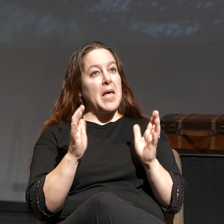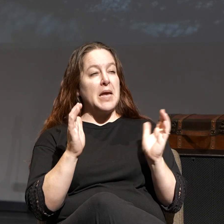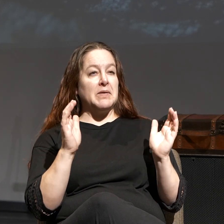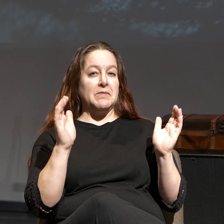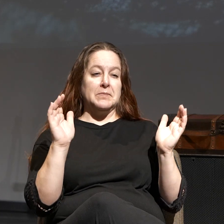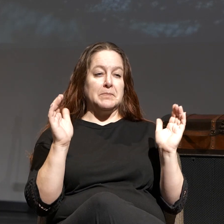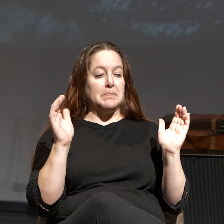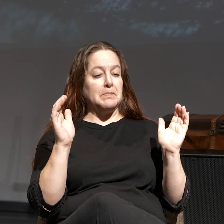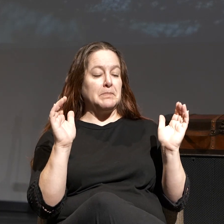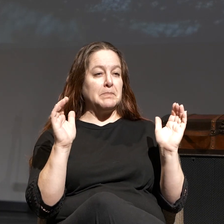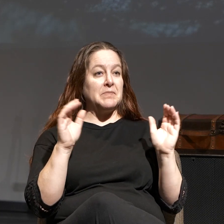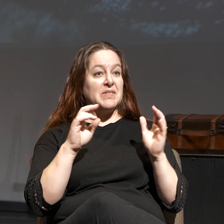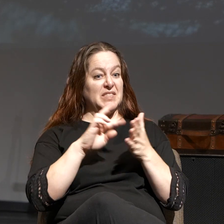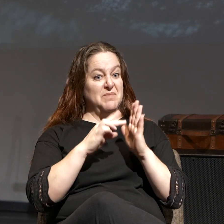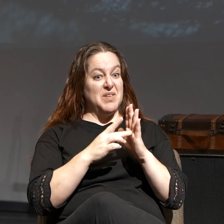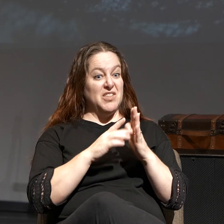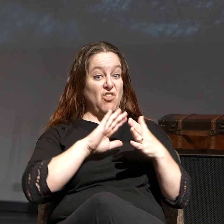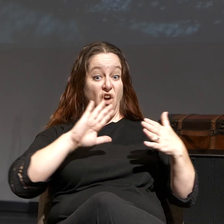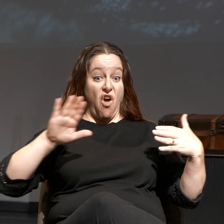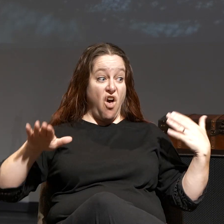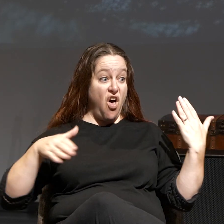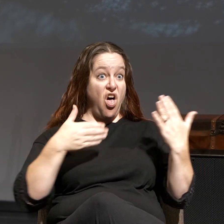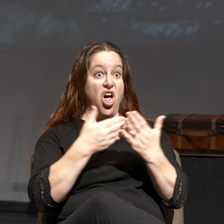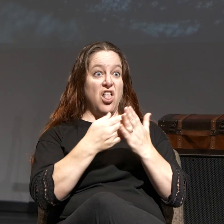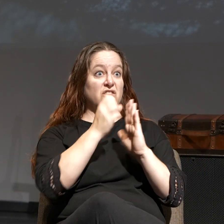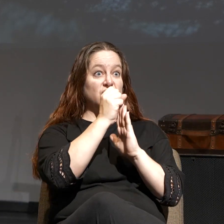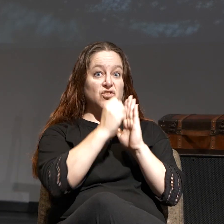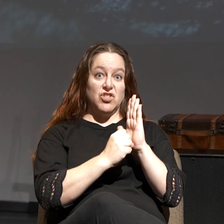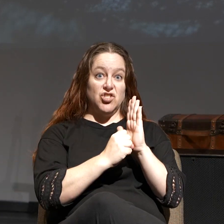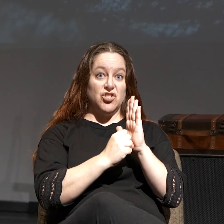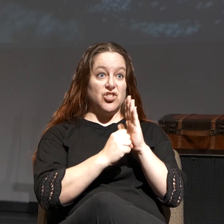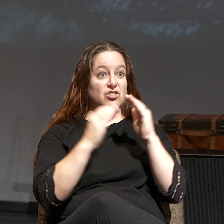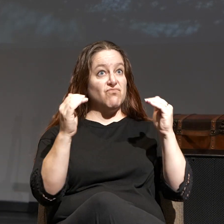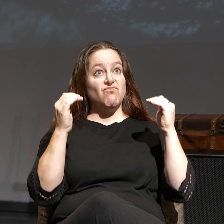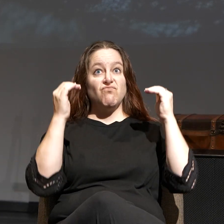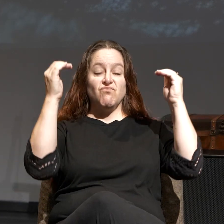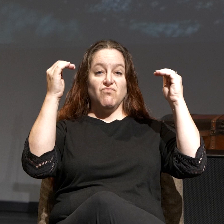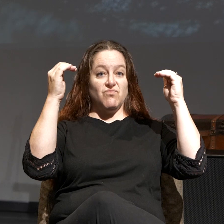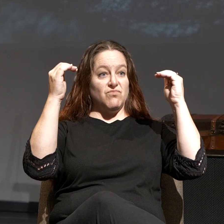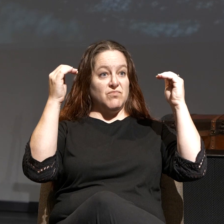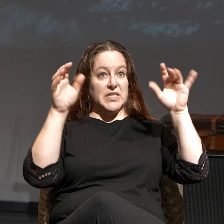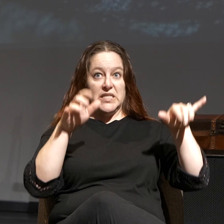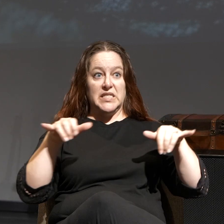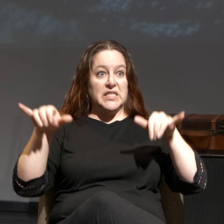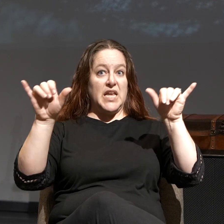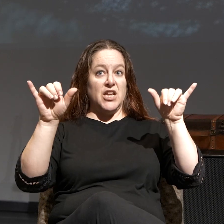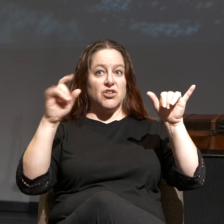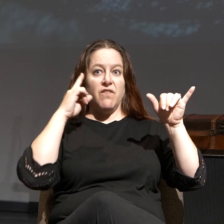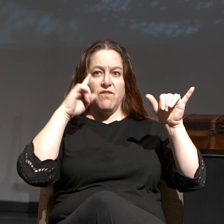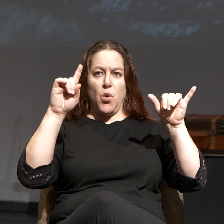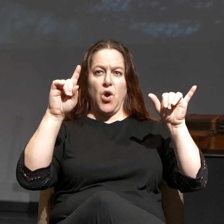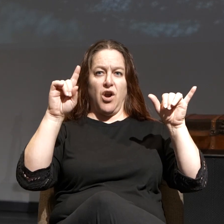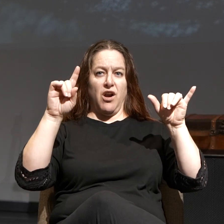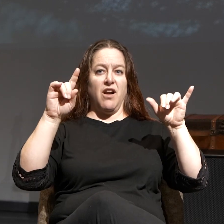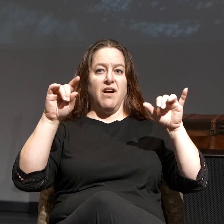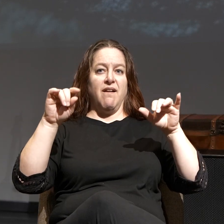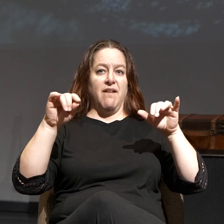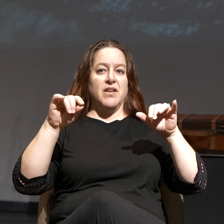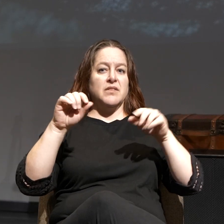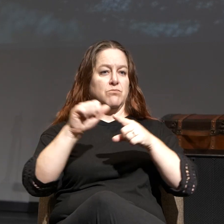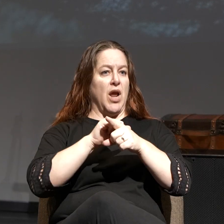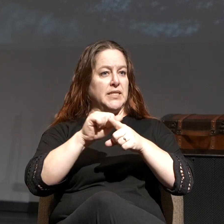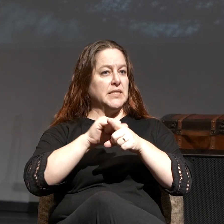a sense. He's talking about the whole of Scripture is authoritative standard for faith and practice, is what he's saying. All of Scripture